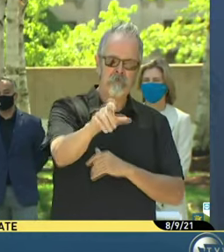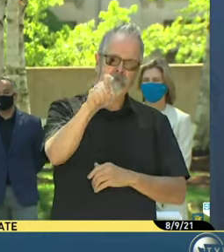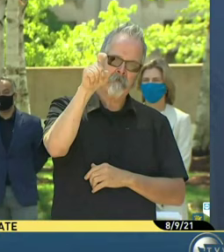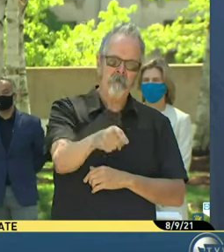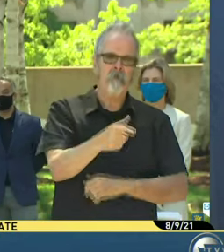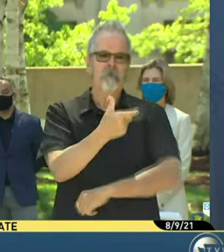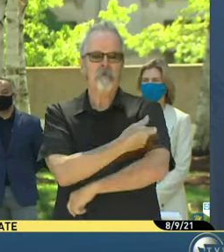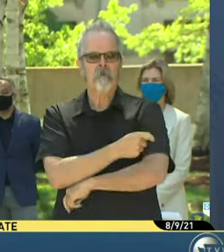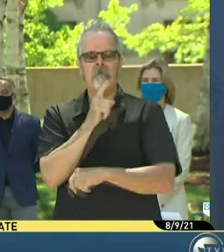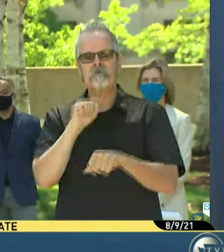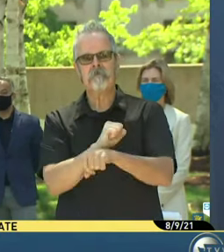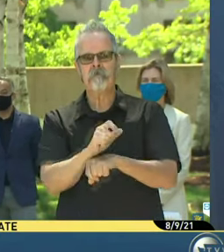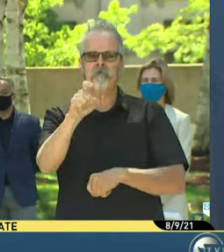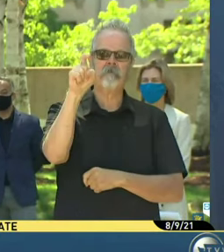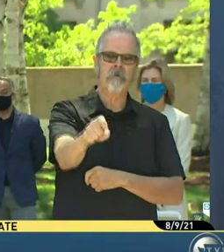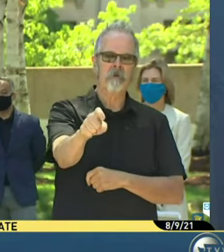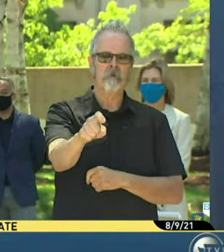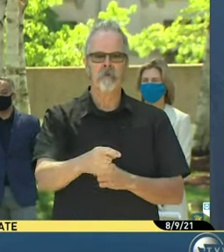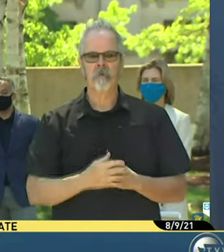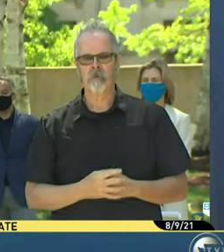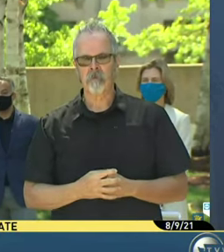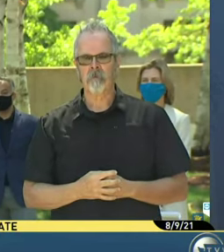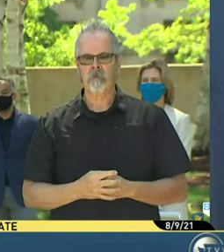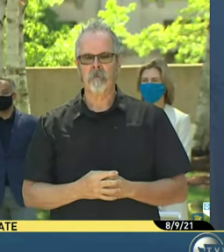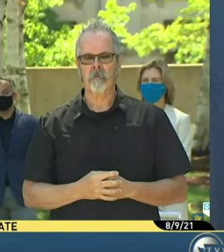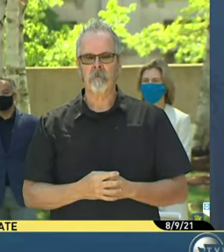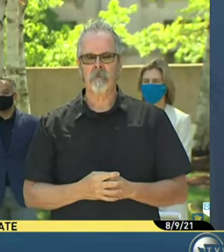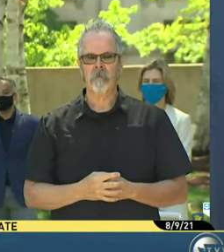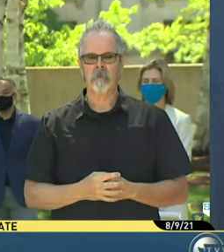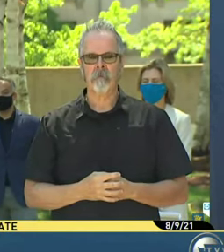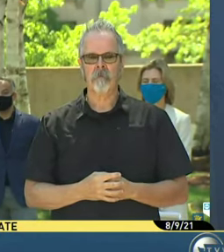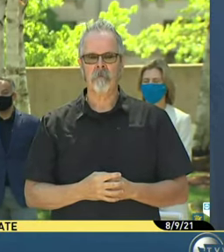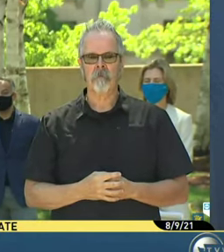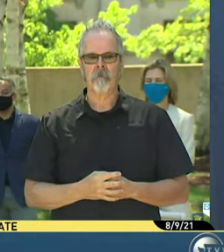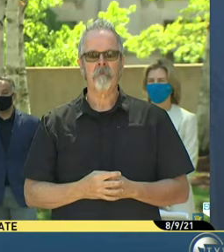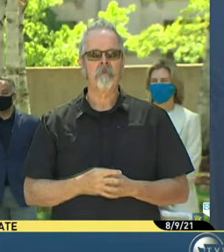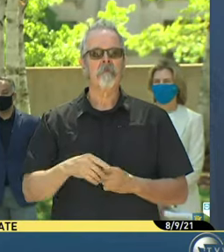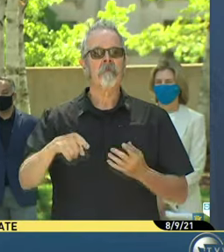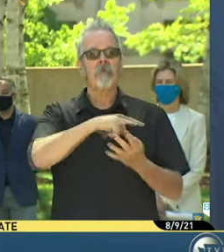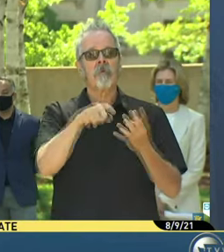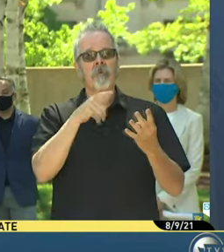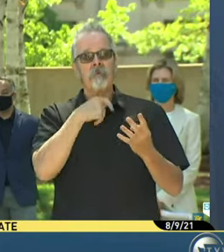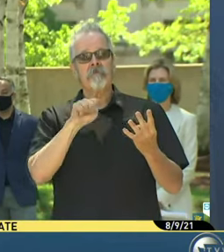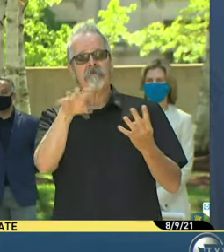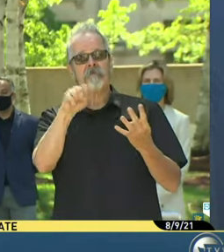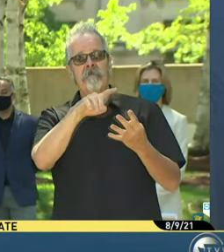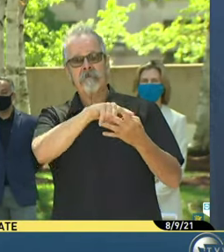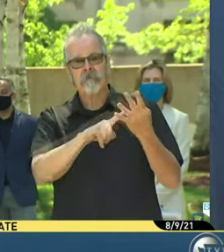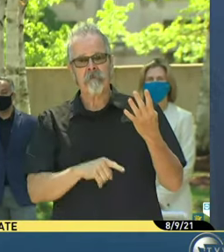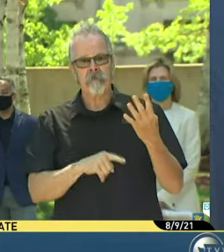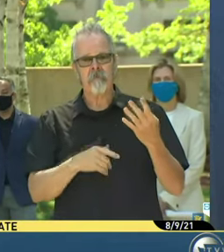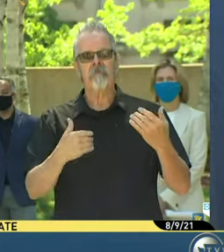Individuals covered by this order I will issue today will have until October 18th to become fully